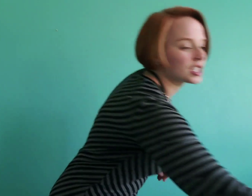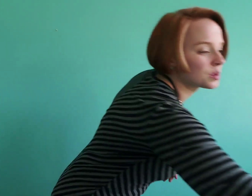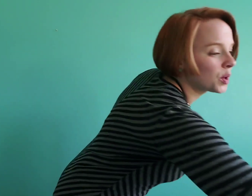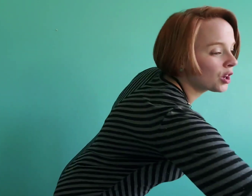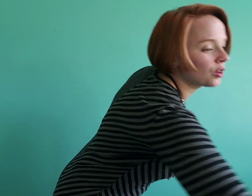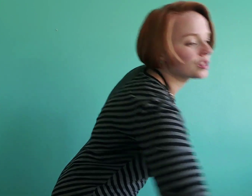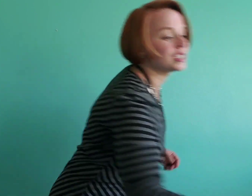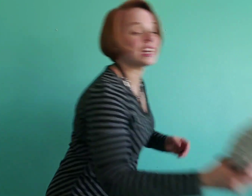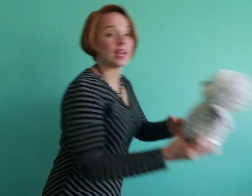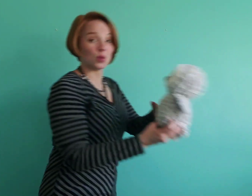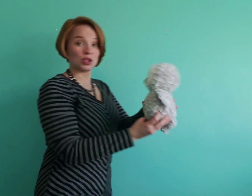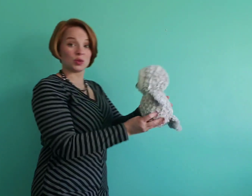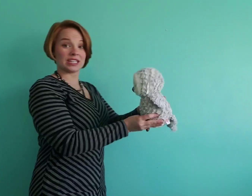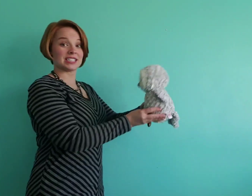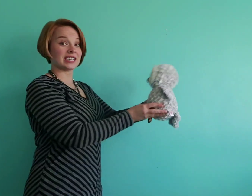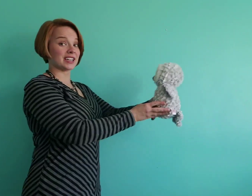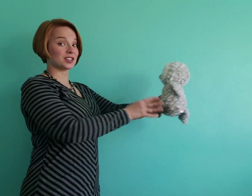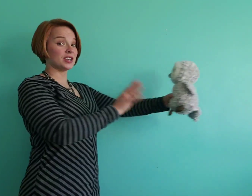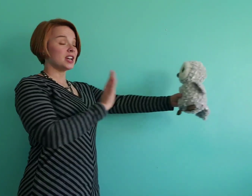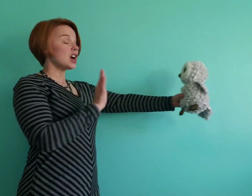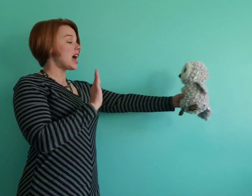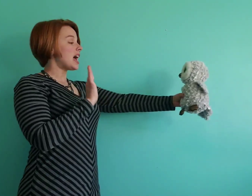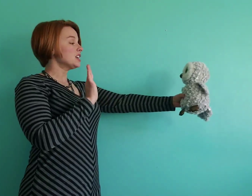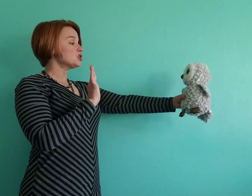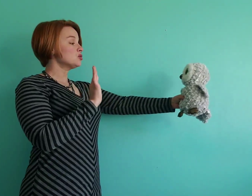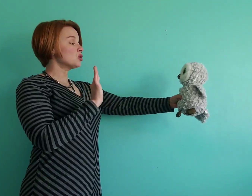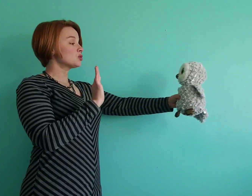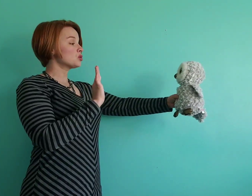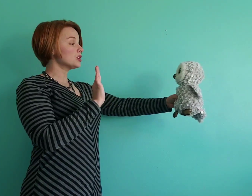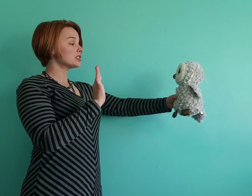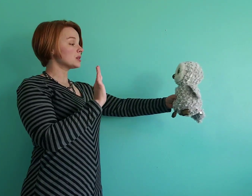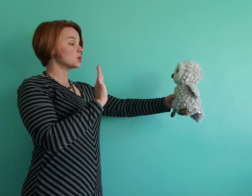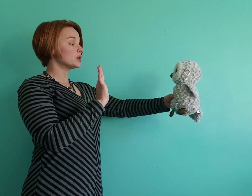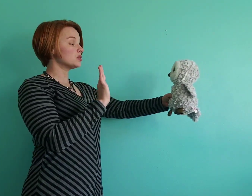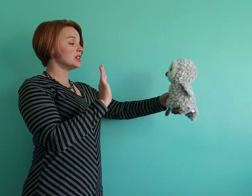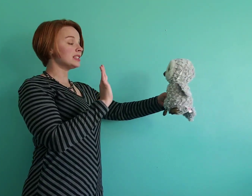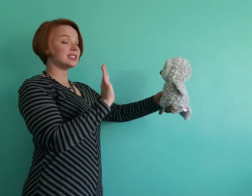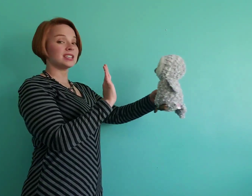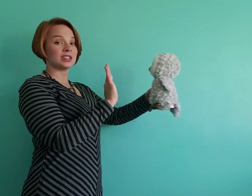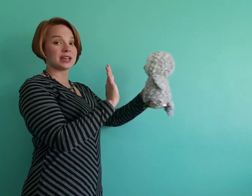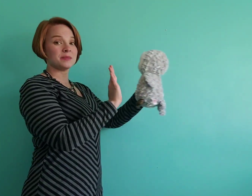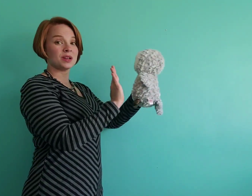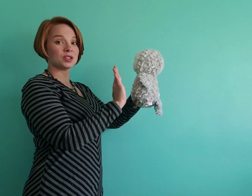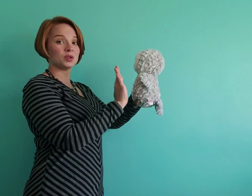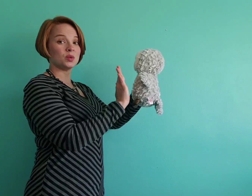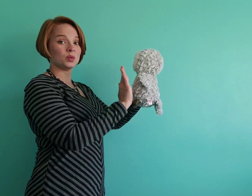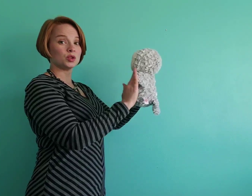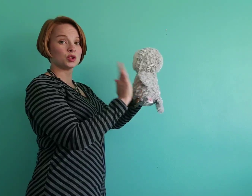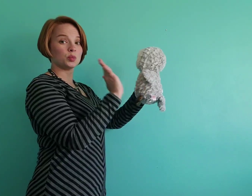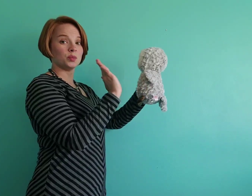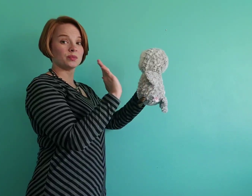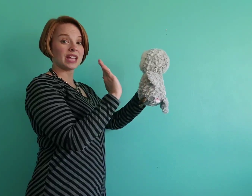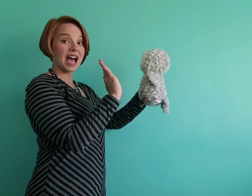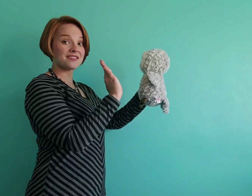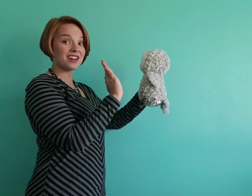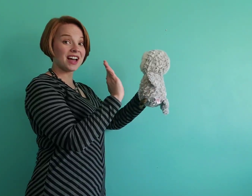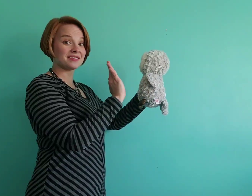Sparkles and I were doing it together. As you go towards someone, when you get to them, you high five.